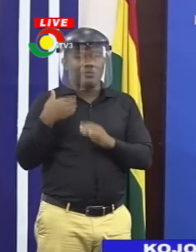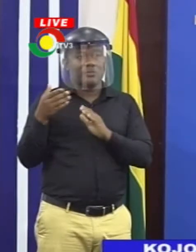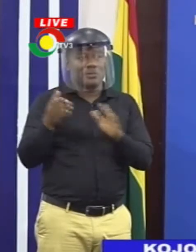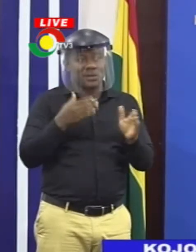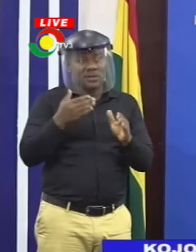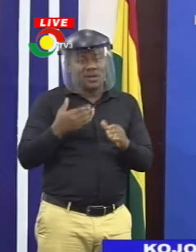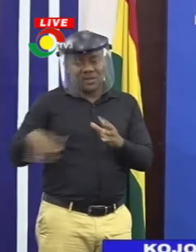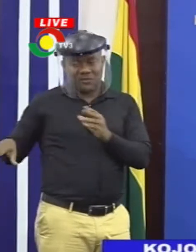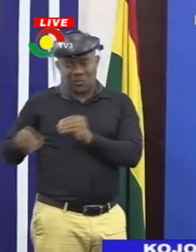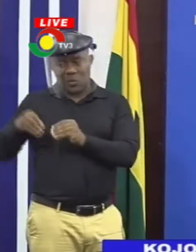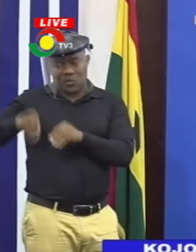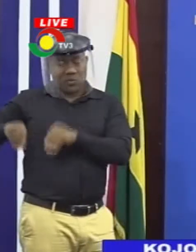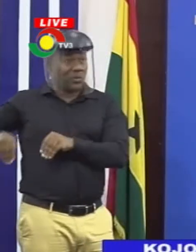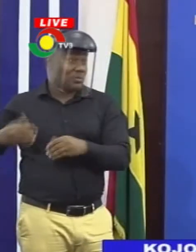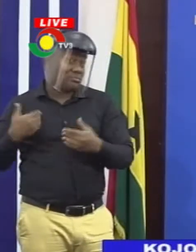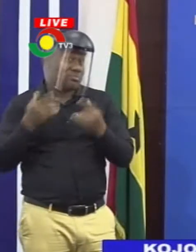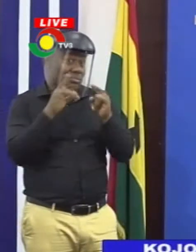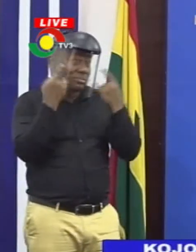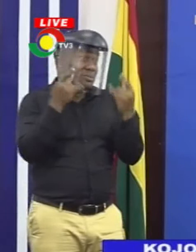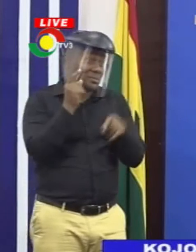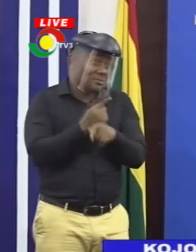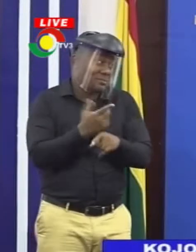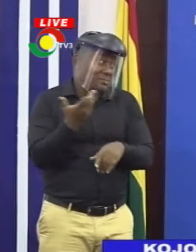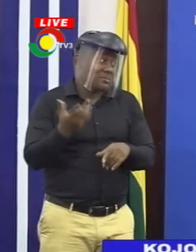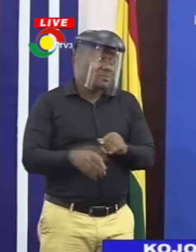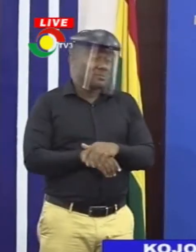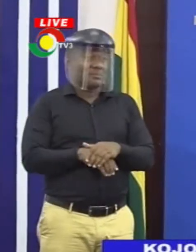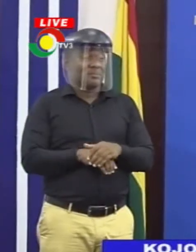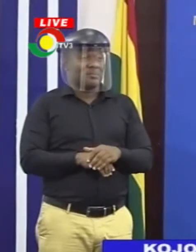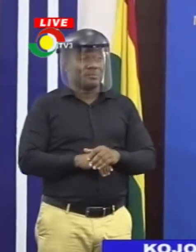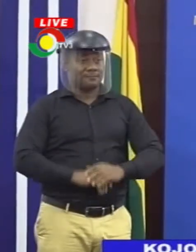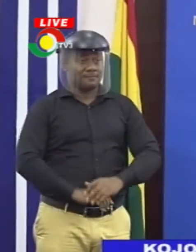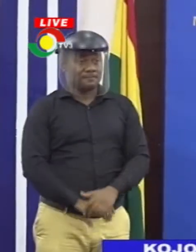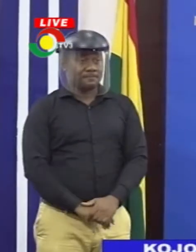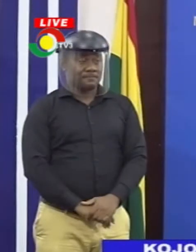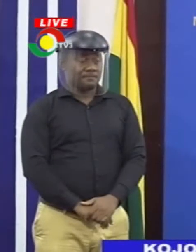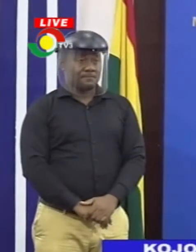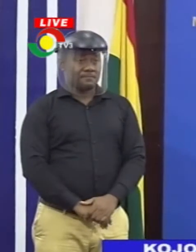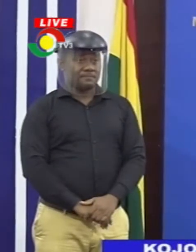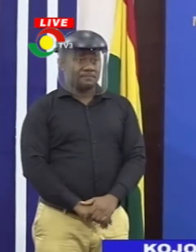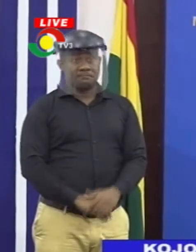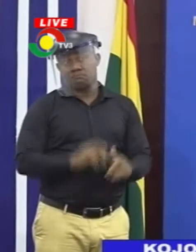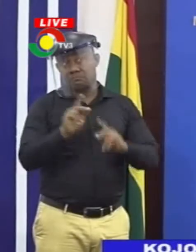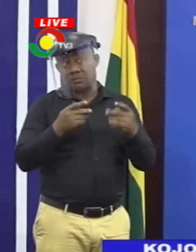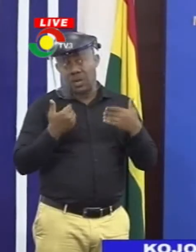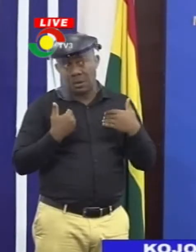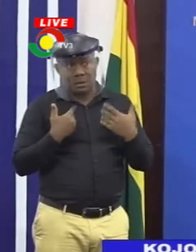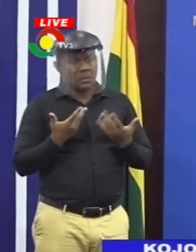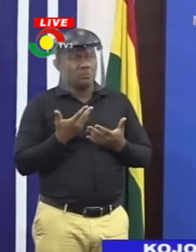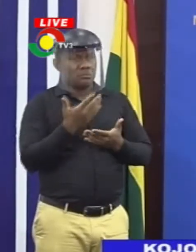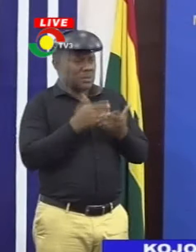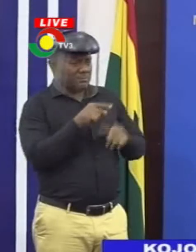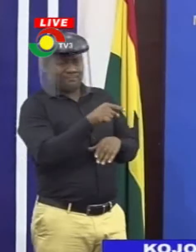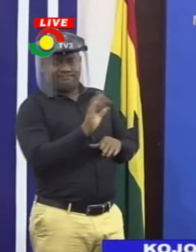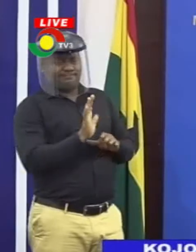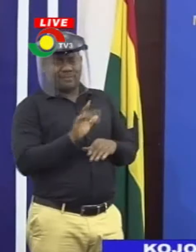whilst you find the most appropriate one that works for you. People have ones that they react to, but